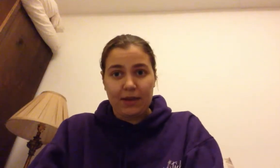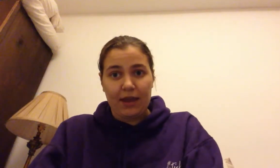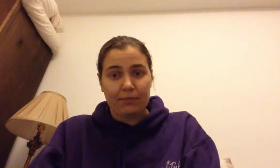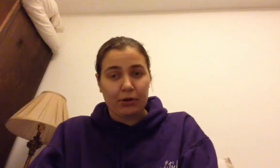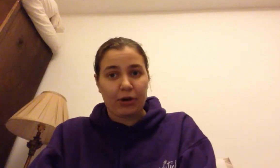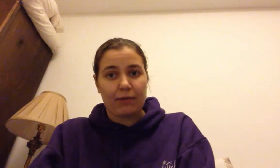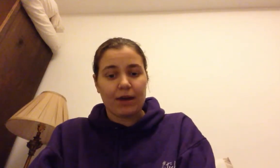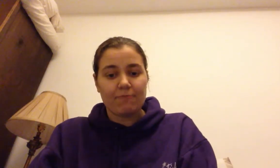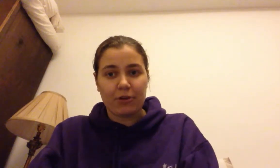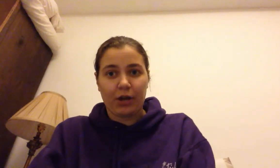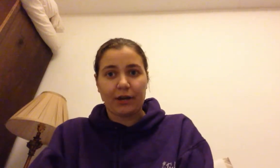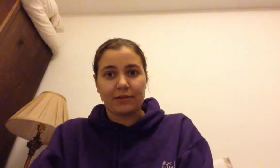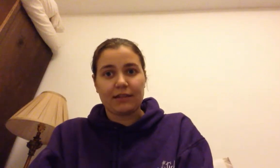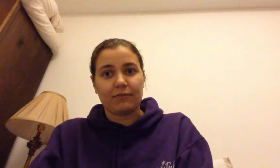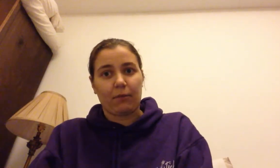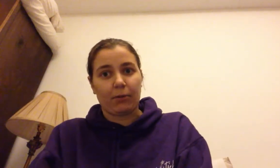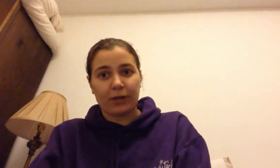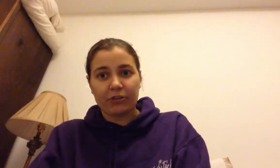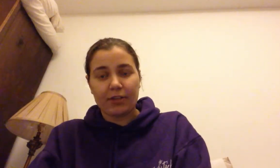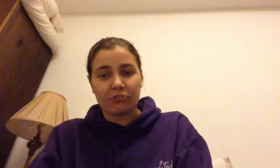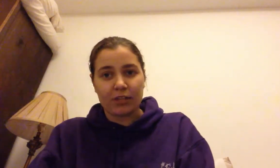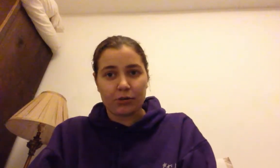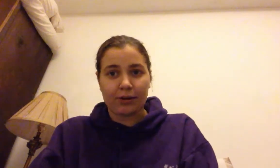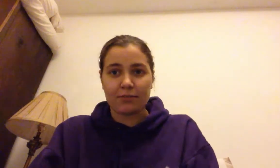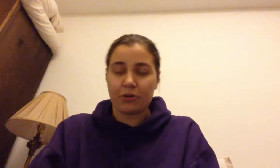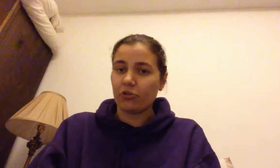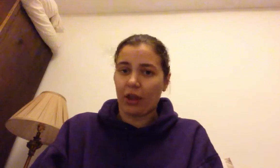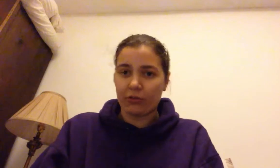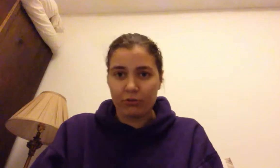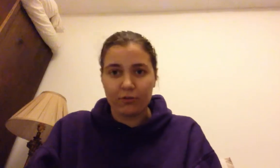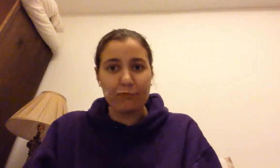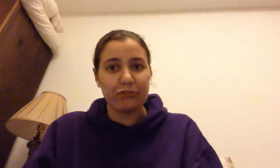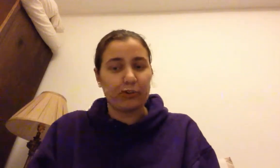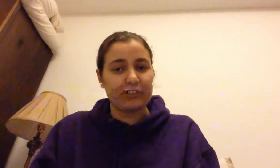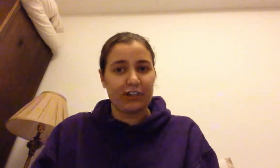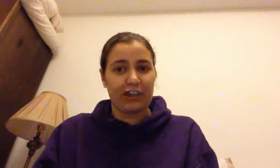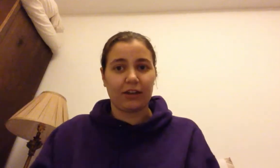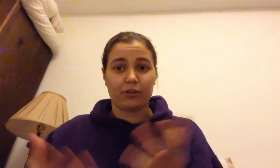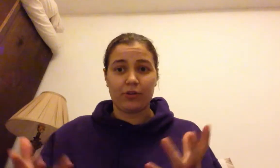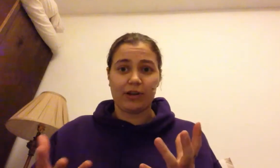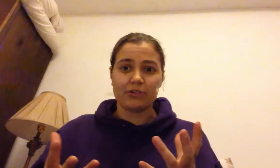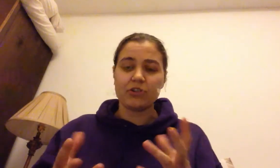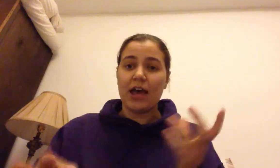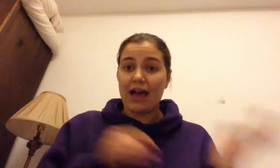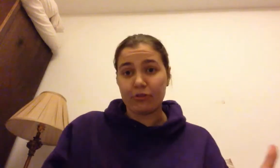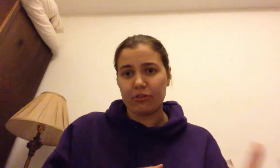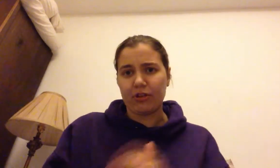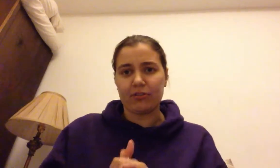program. Um, the United States Environmental Protection Agency grants Marshall scholars whose environmental work they like another three years after the two years